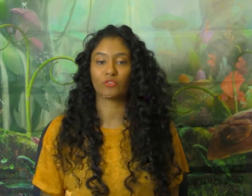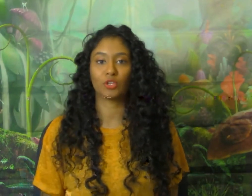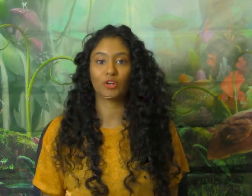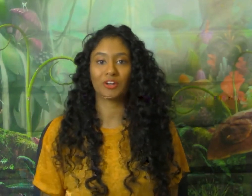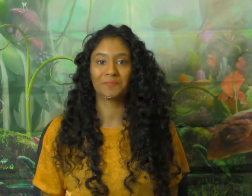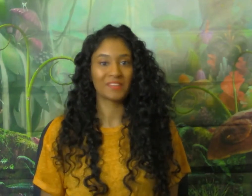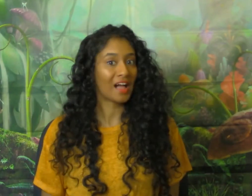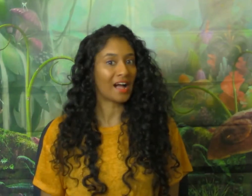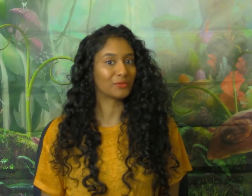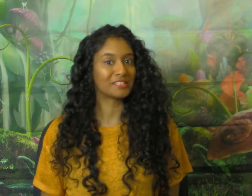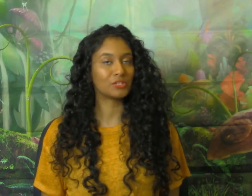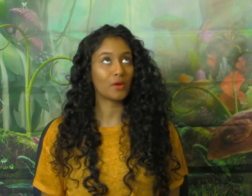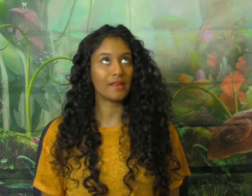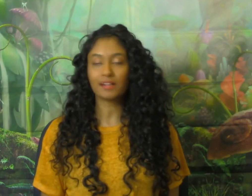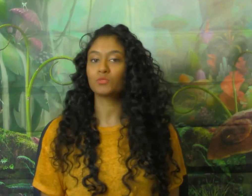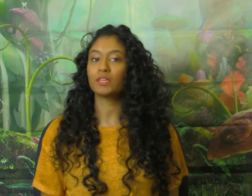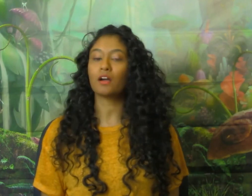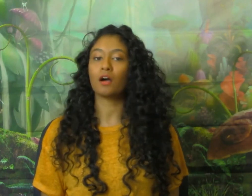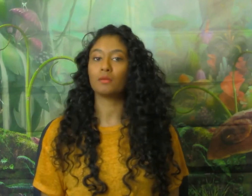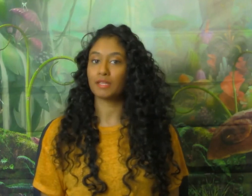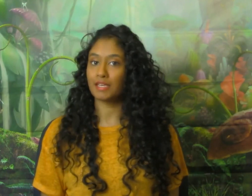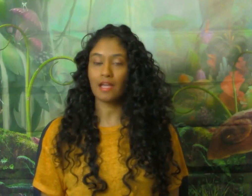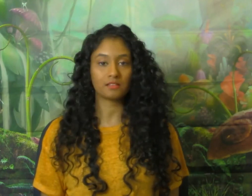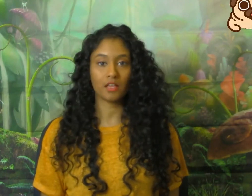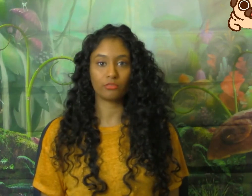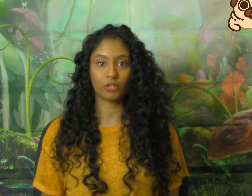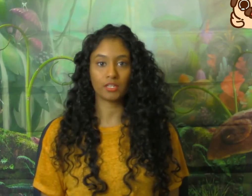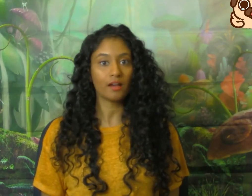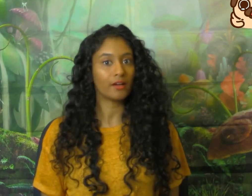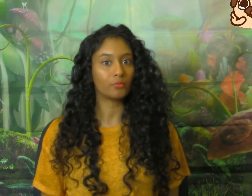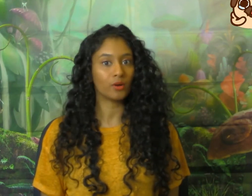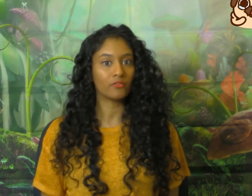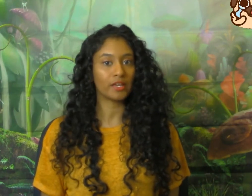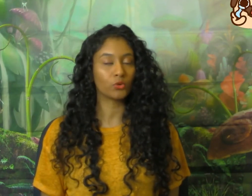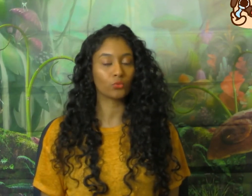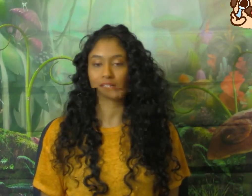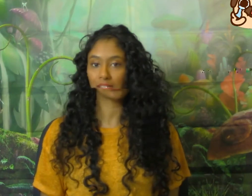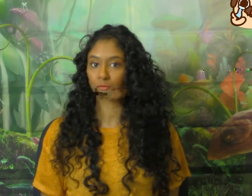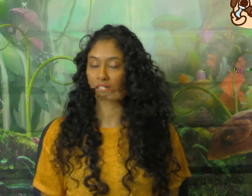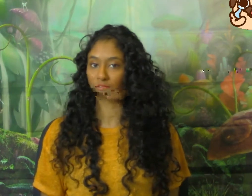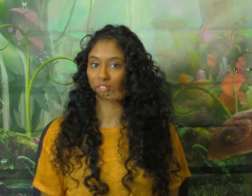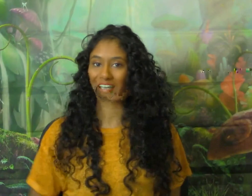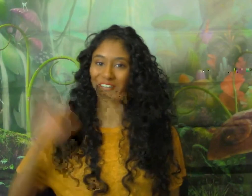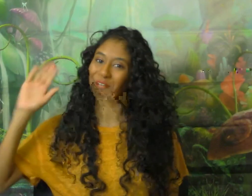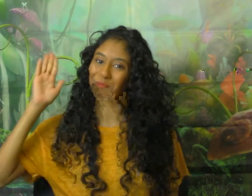longer. I will see you next week on Monday at 10 30. I hope you have a great rest of your day. Bye.